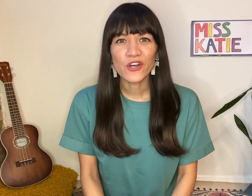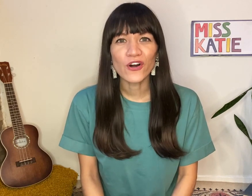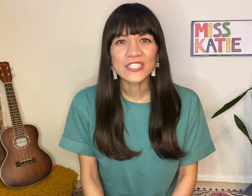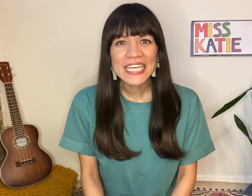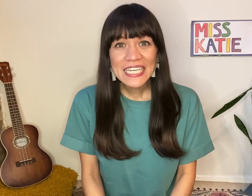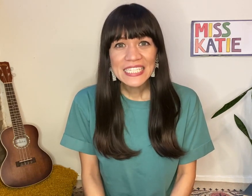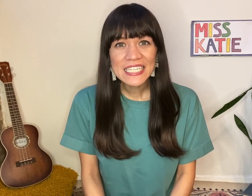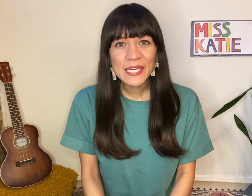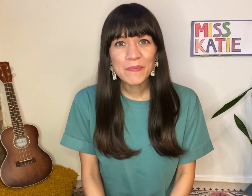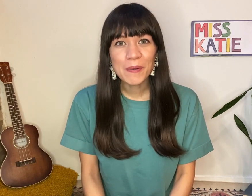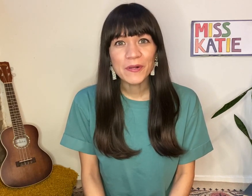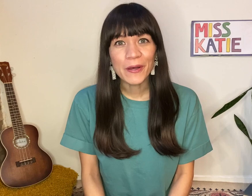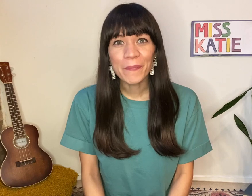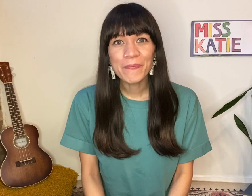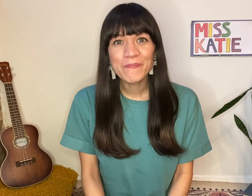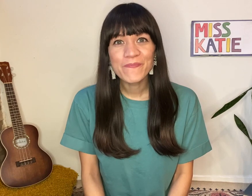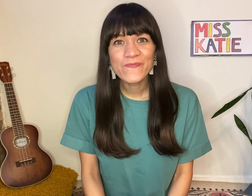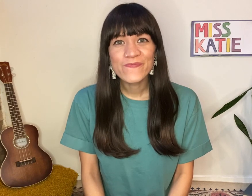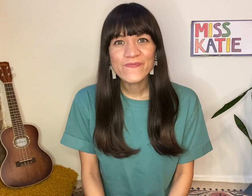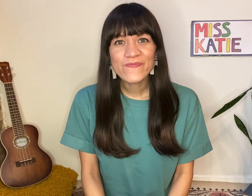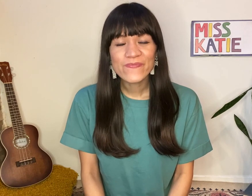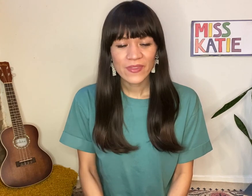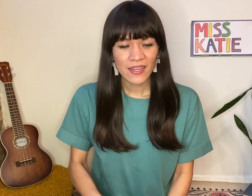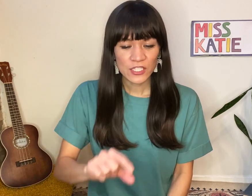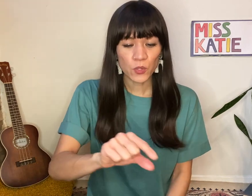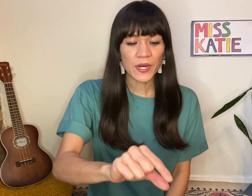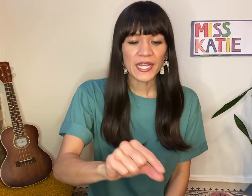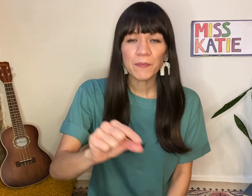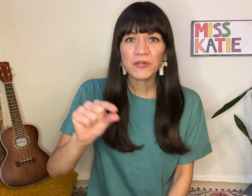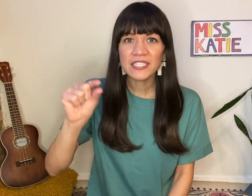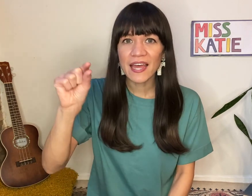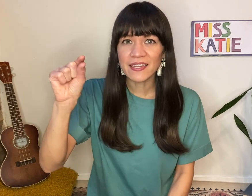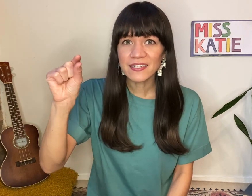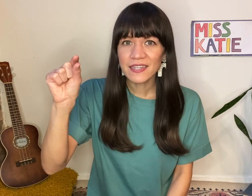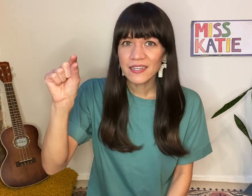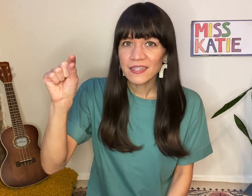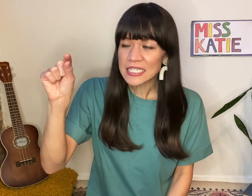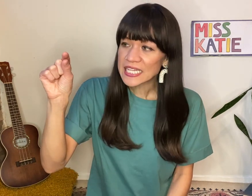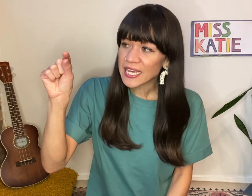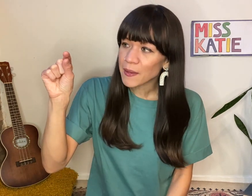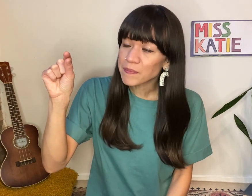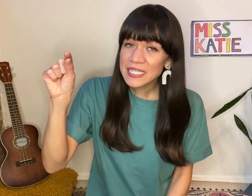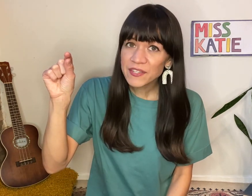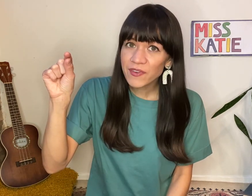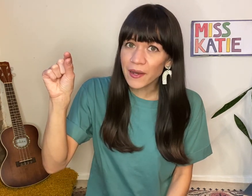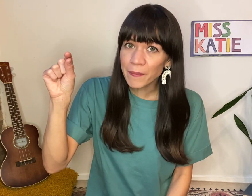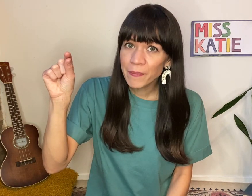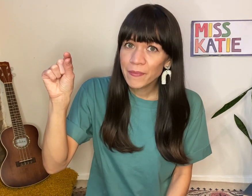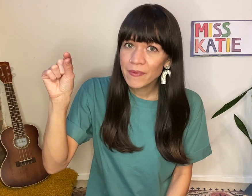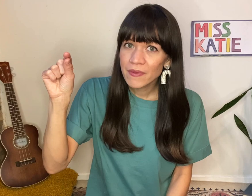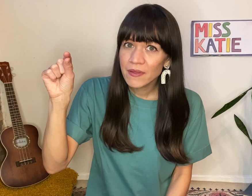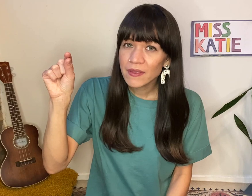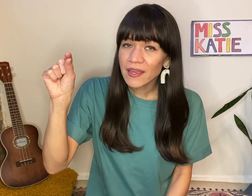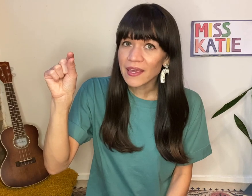called Icky Sticky Bubble Gum. So we're going to pretend to take a piece of gum and...